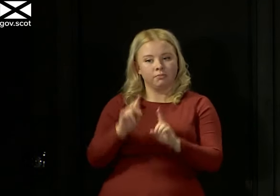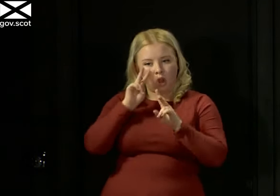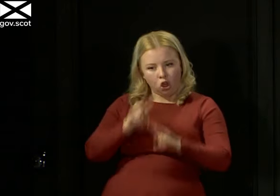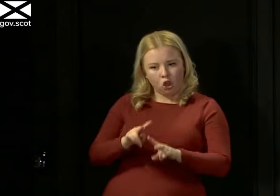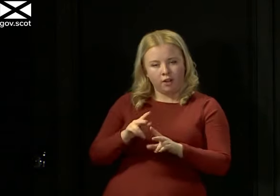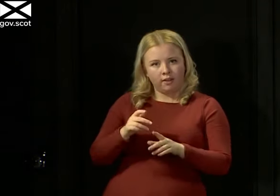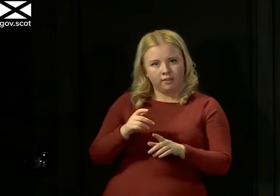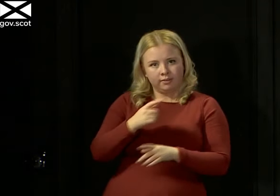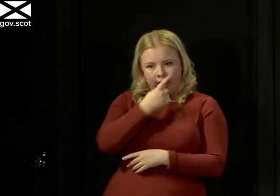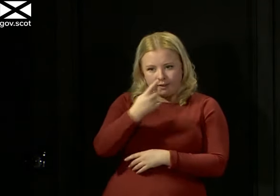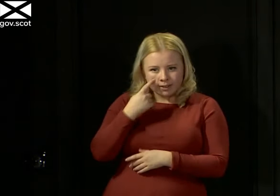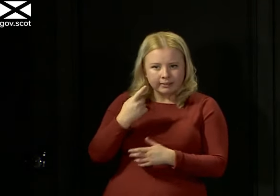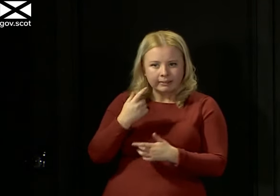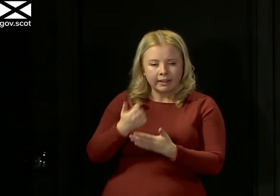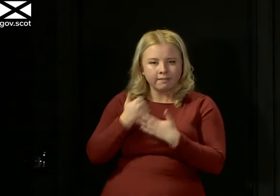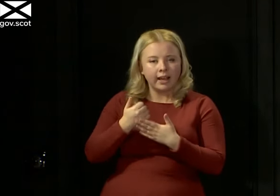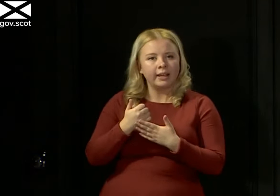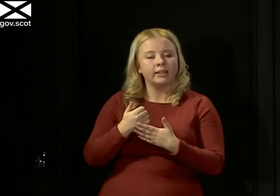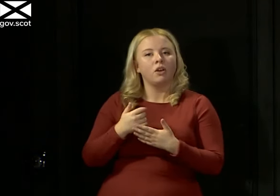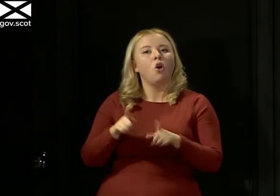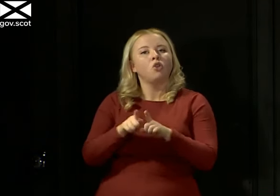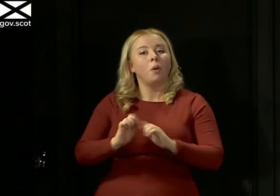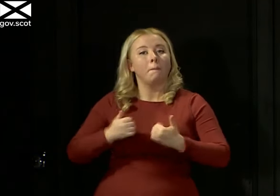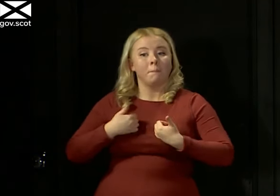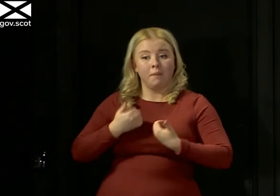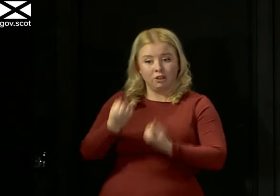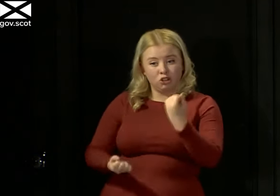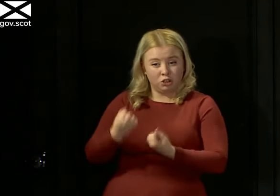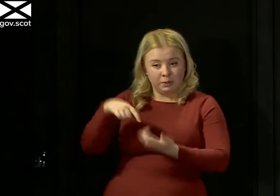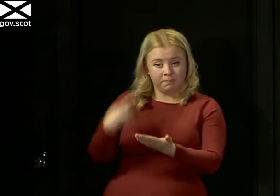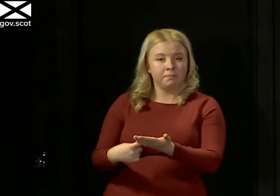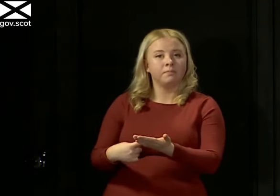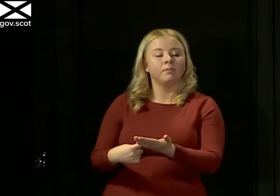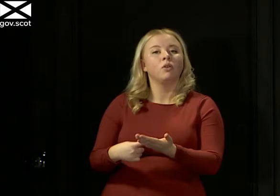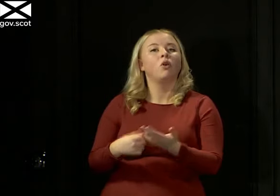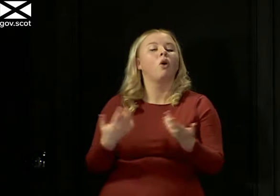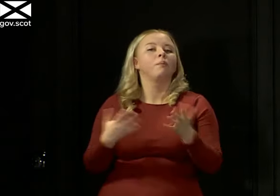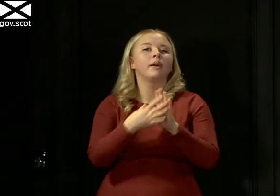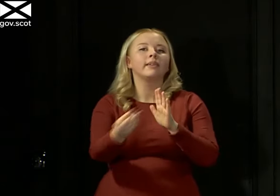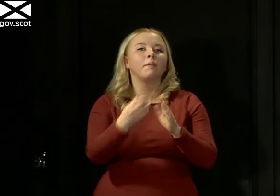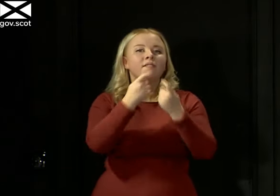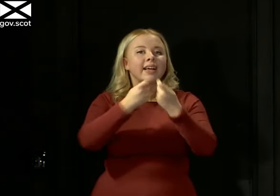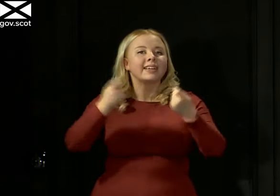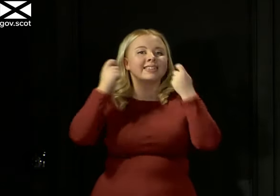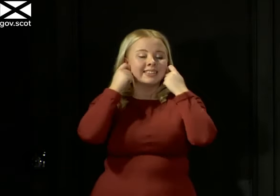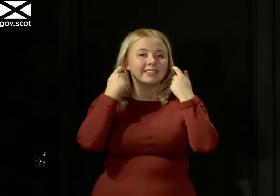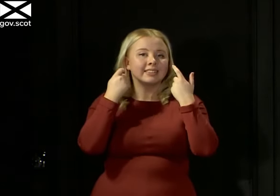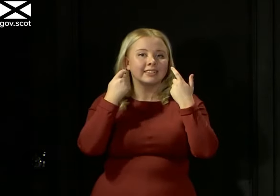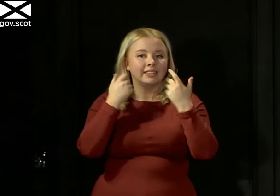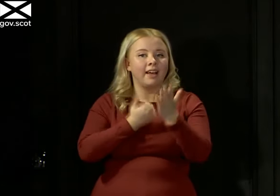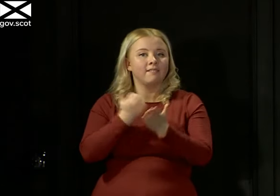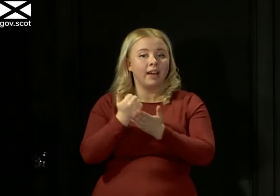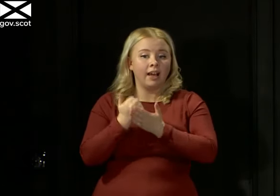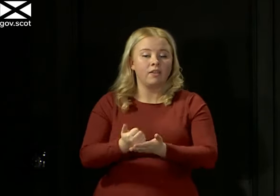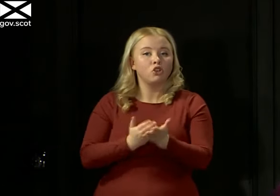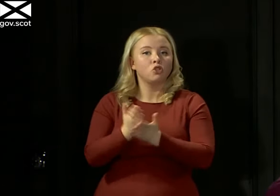advice and apply our judgement to that. So if you take face coverings, for example, you know, we got advice through that